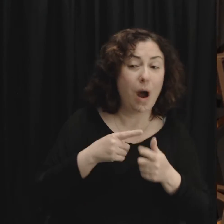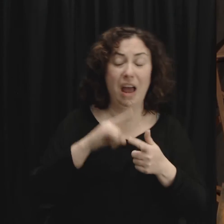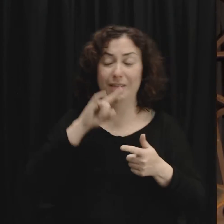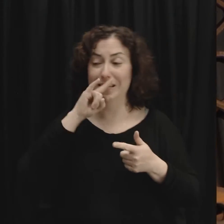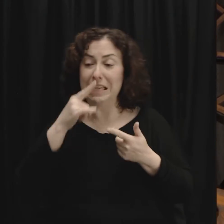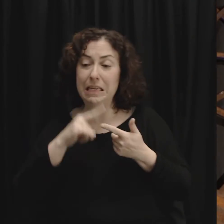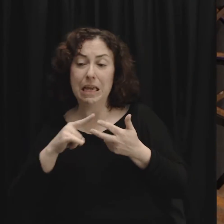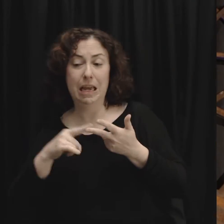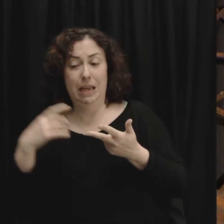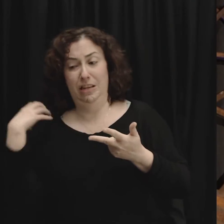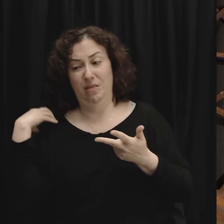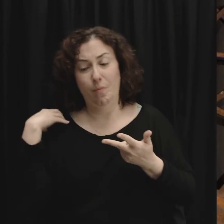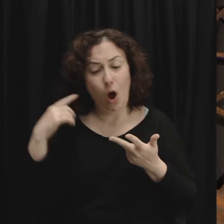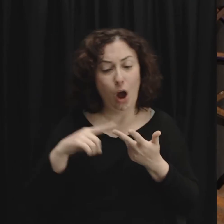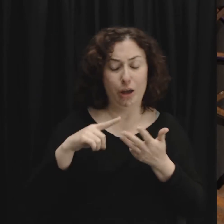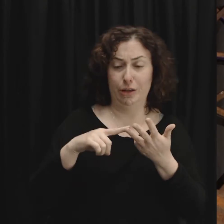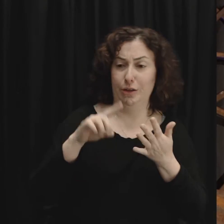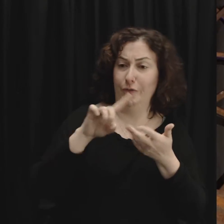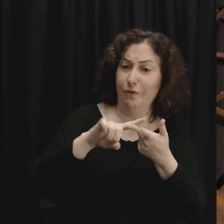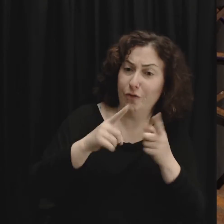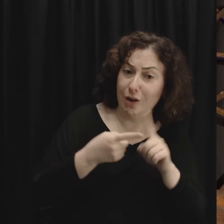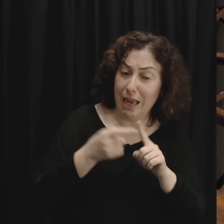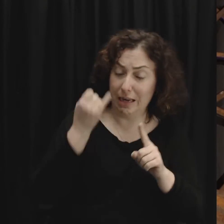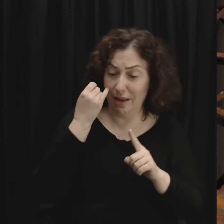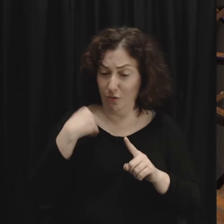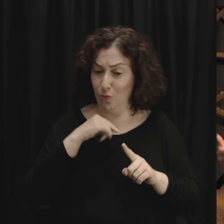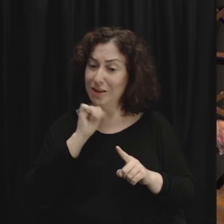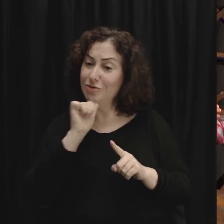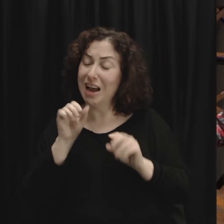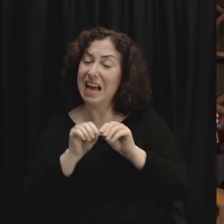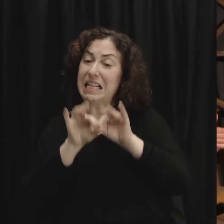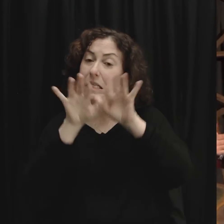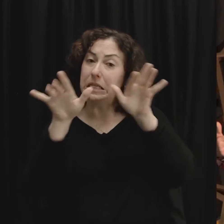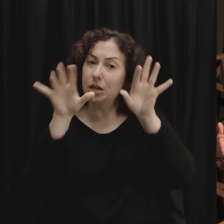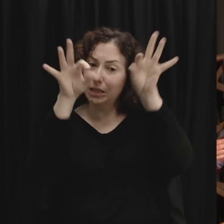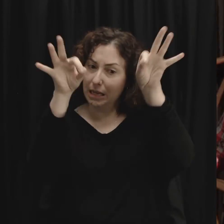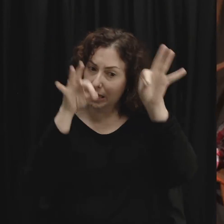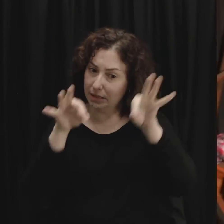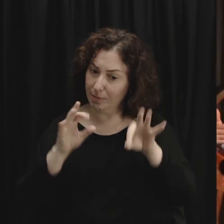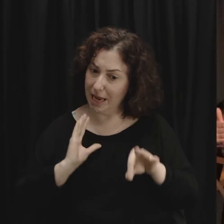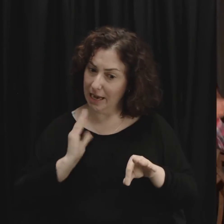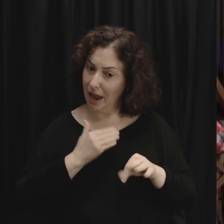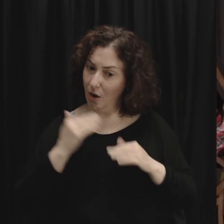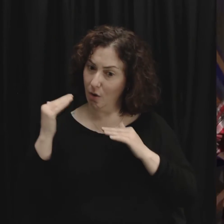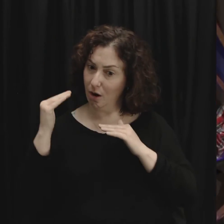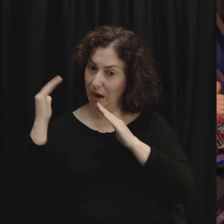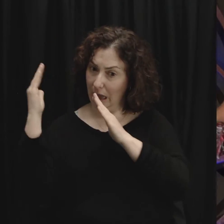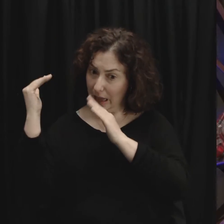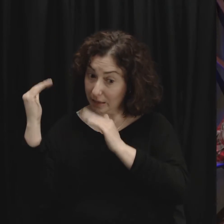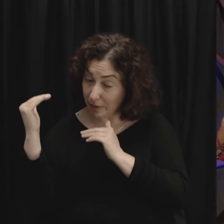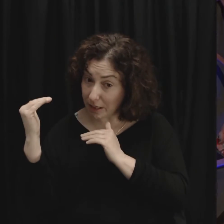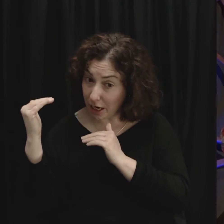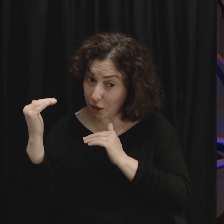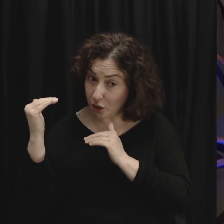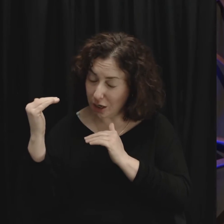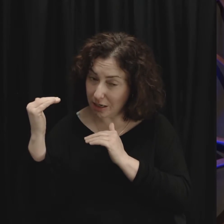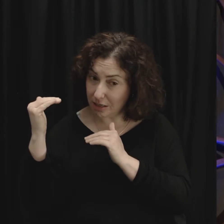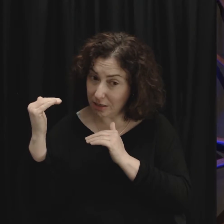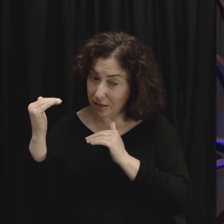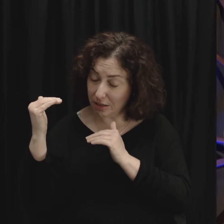communicate those expectations and yet then we find ourselves mad because someone failed to live up to an expectation we quietly